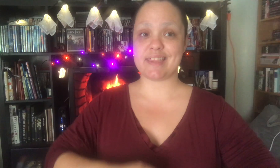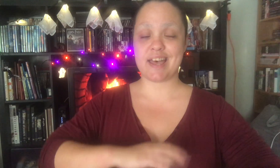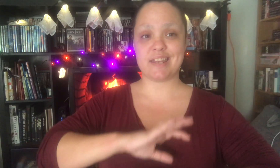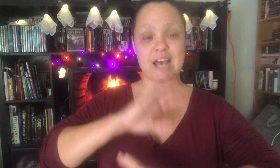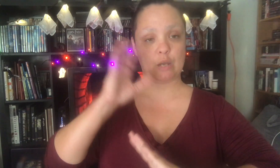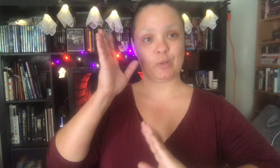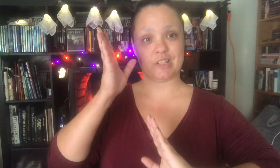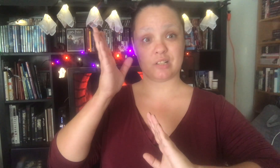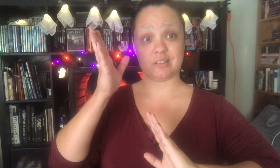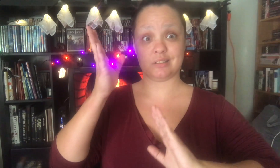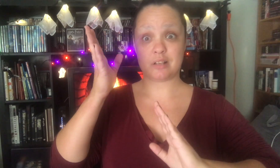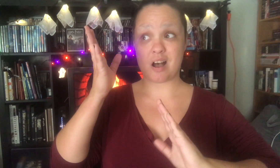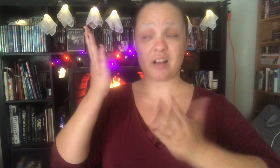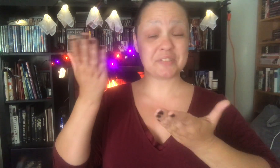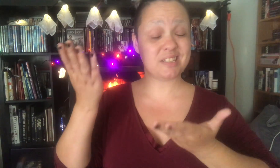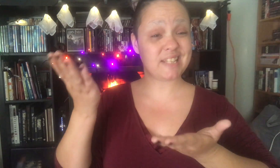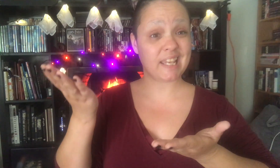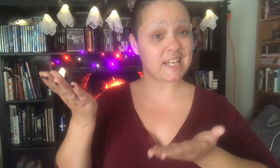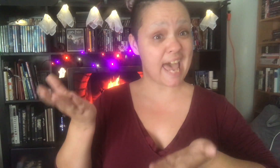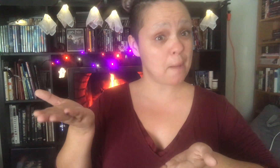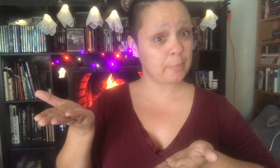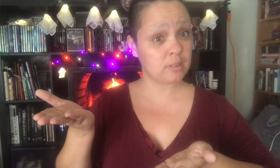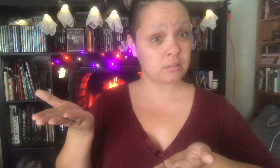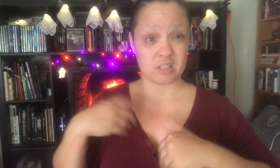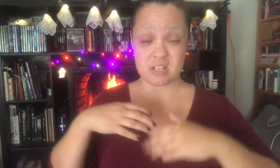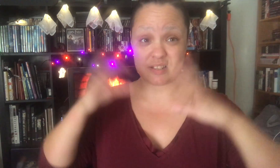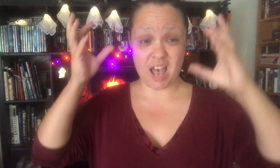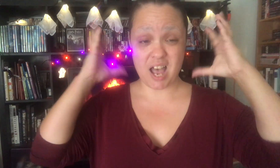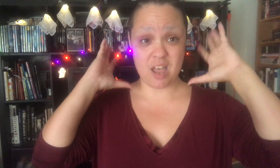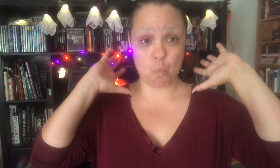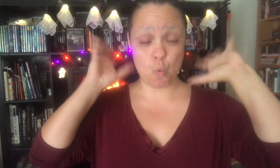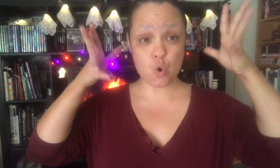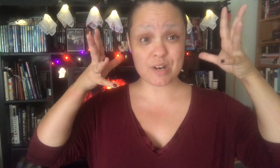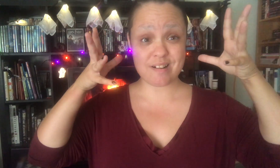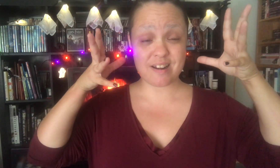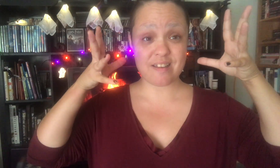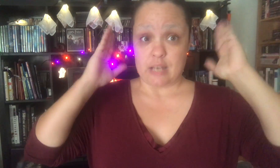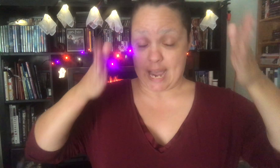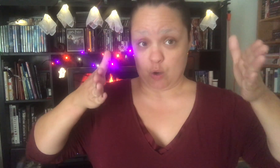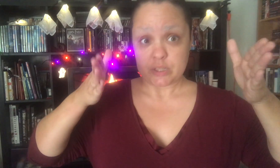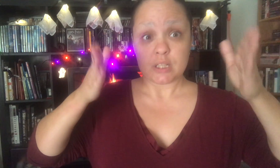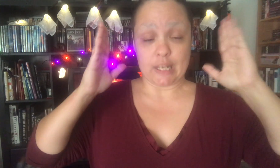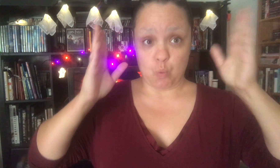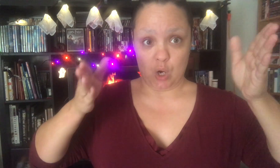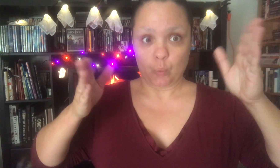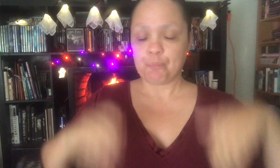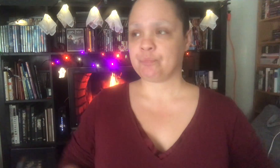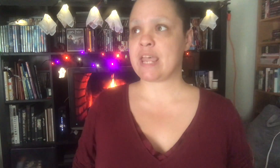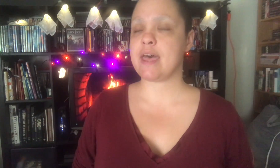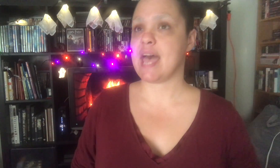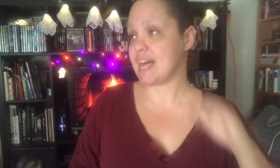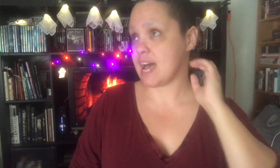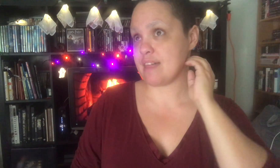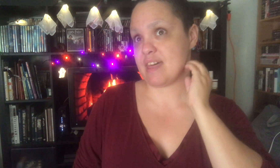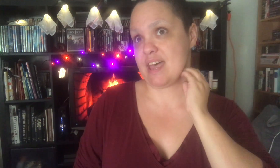then I will often take a nap because I am worn out like whoa. And then